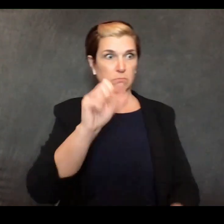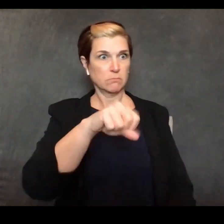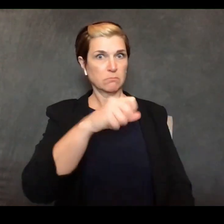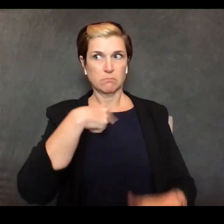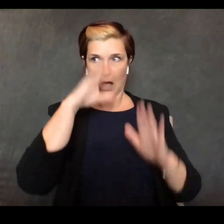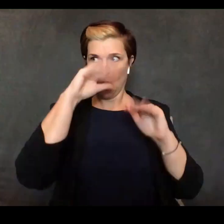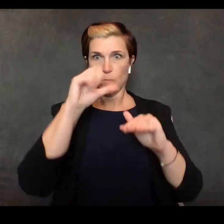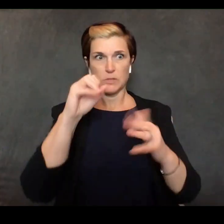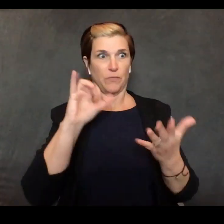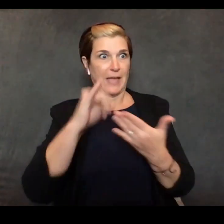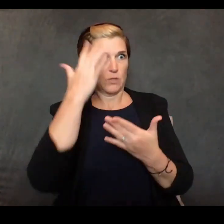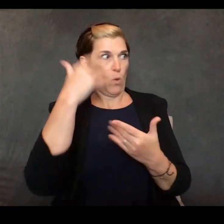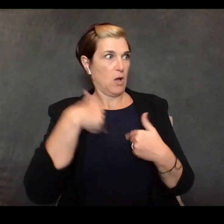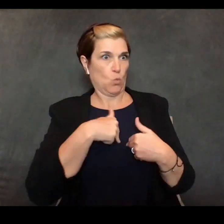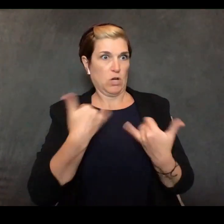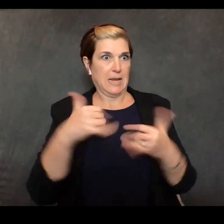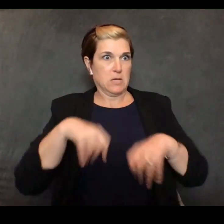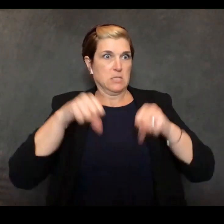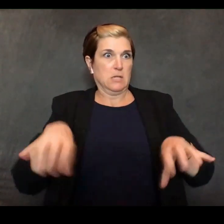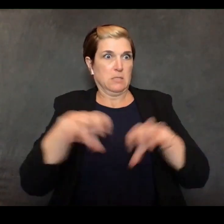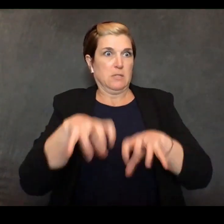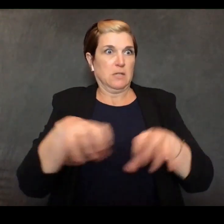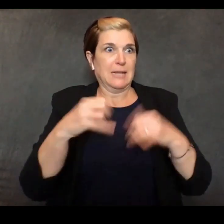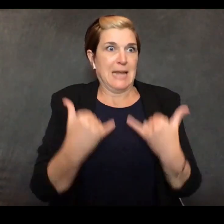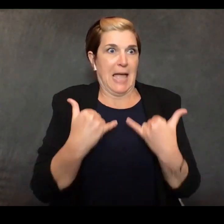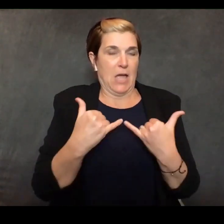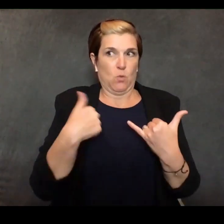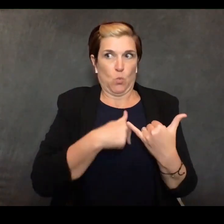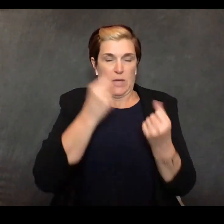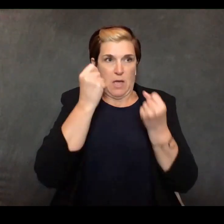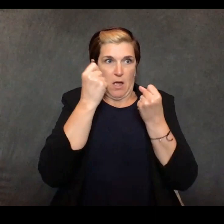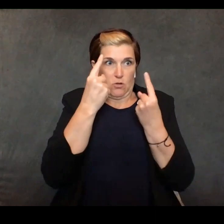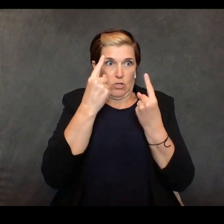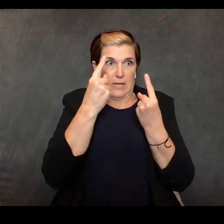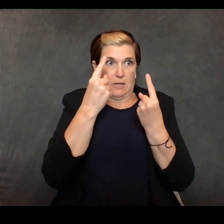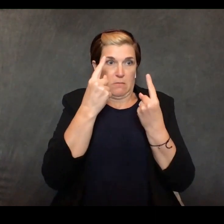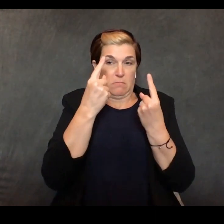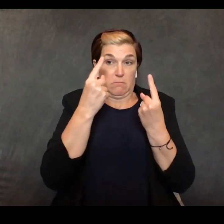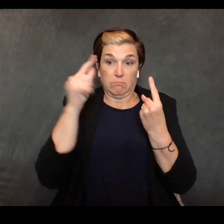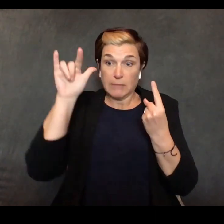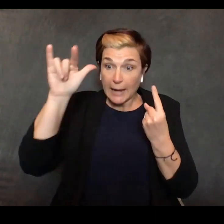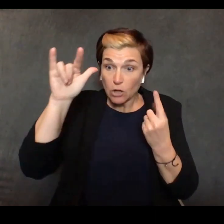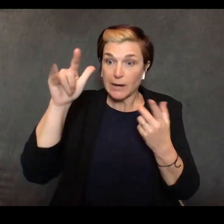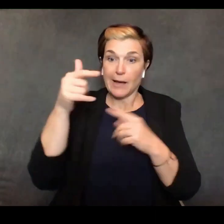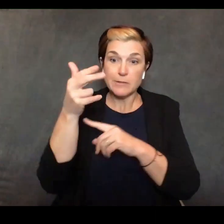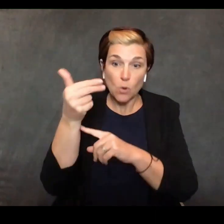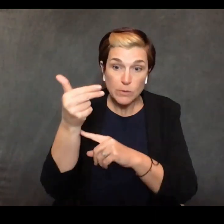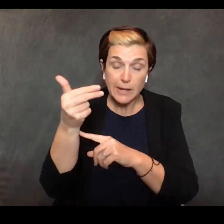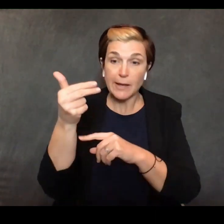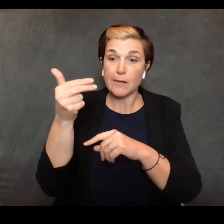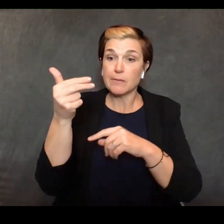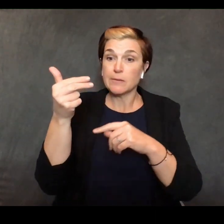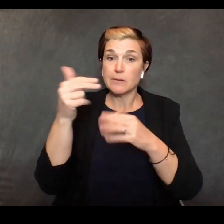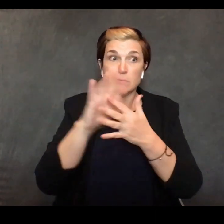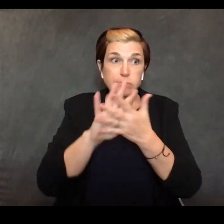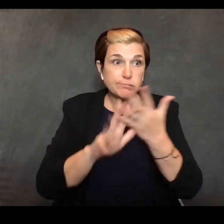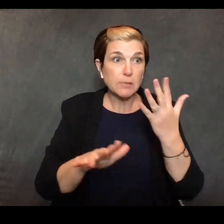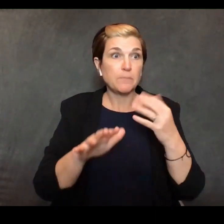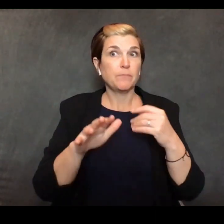because we understand whether it's the airlines hotels for good reasons to protect